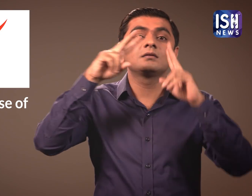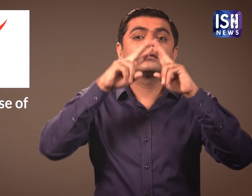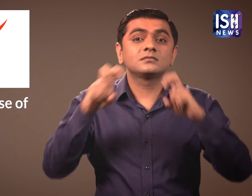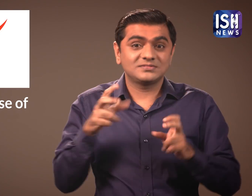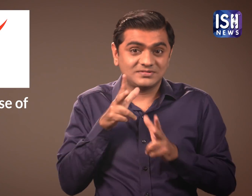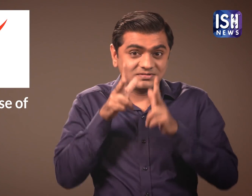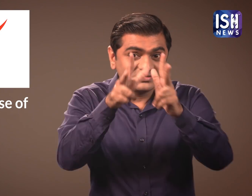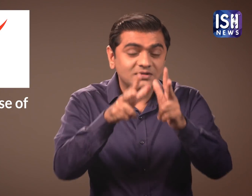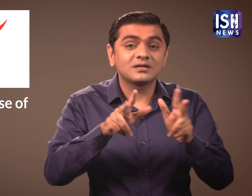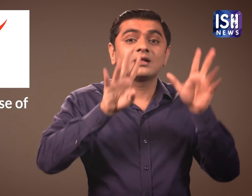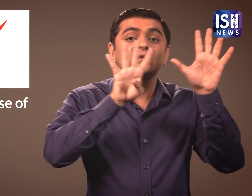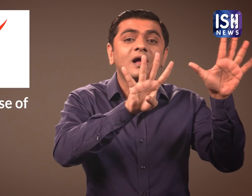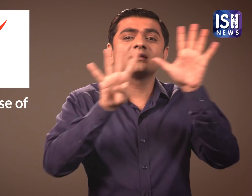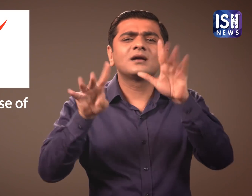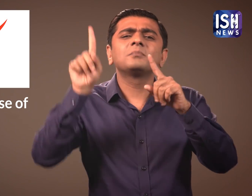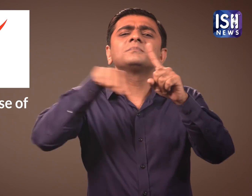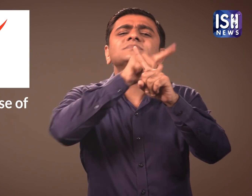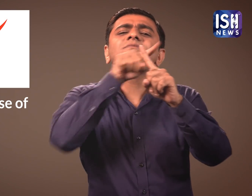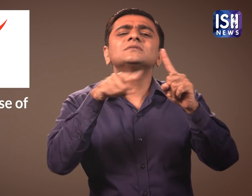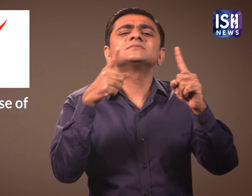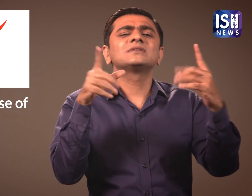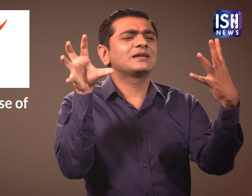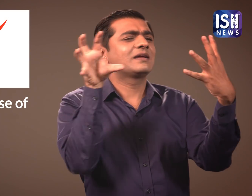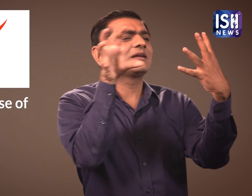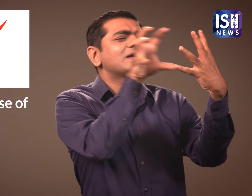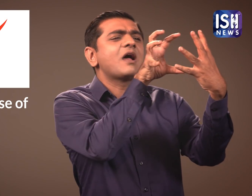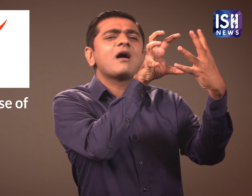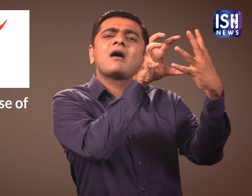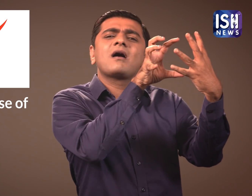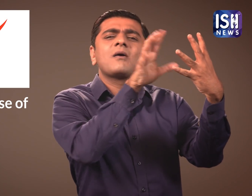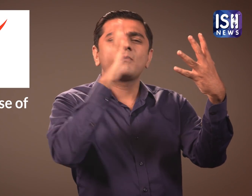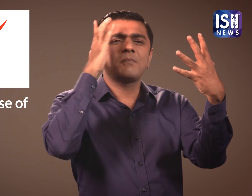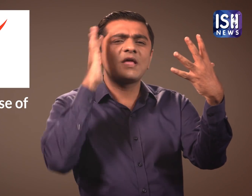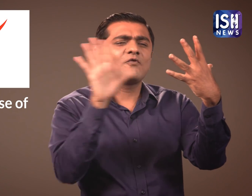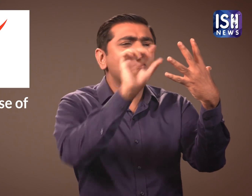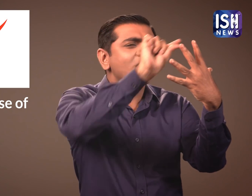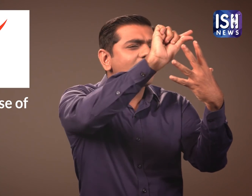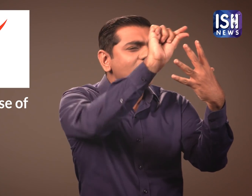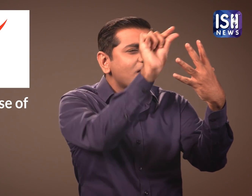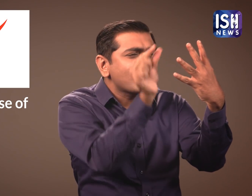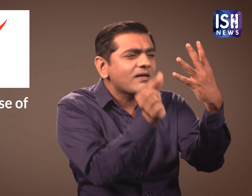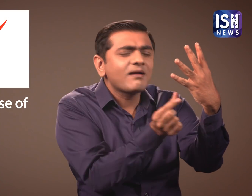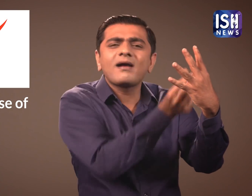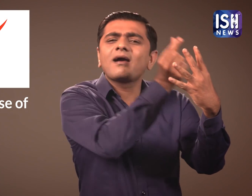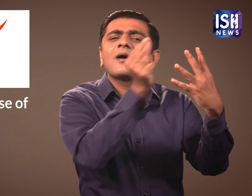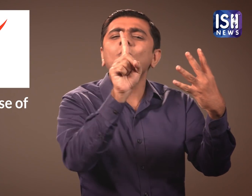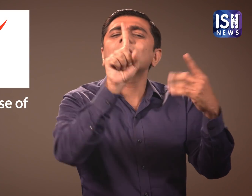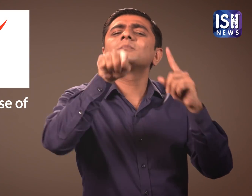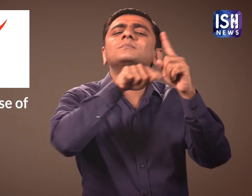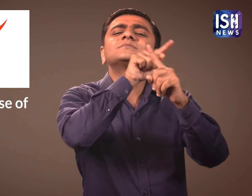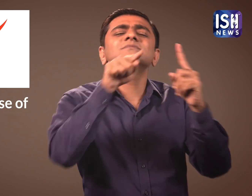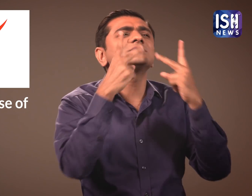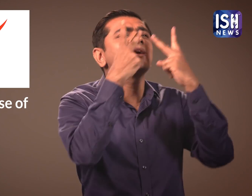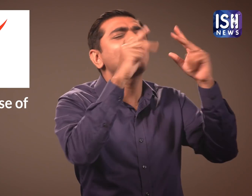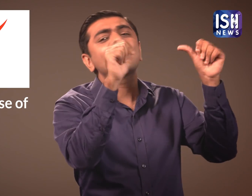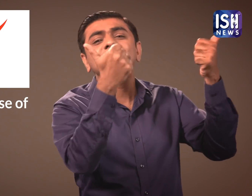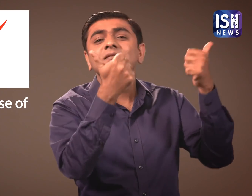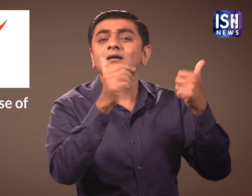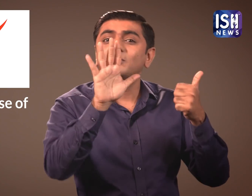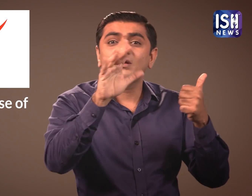even when 99% of the Sun's surface is covered during the Eclipse, the visible part can still cause retinal burn.